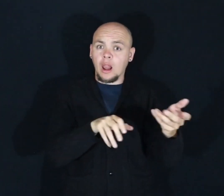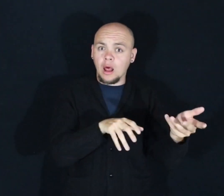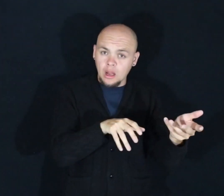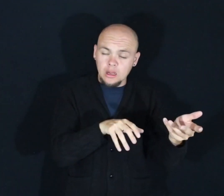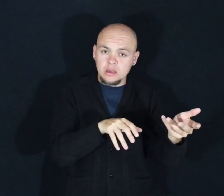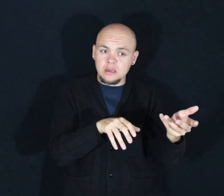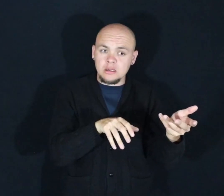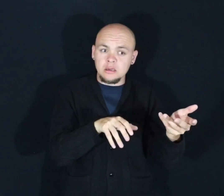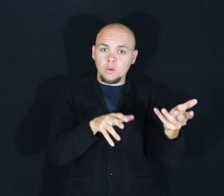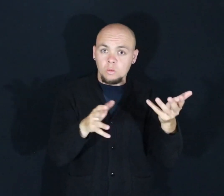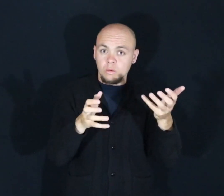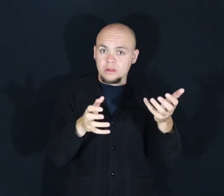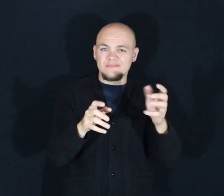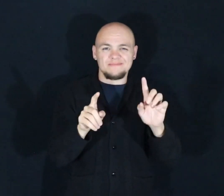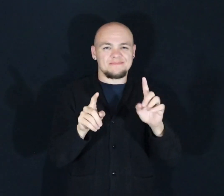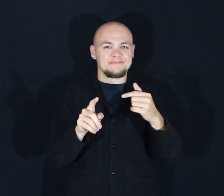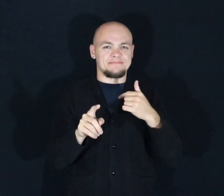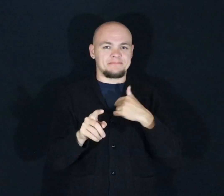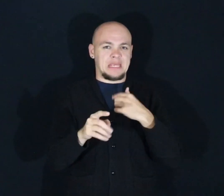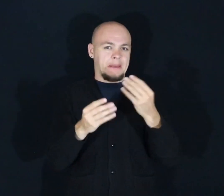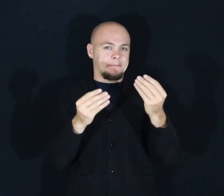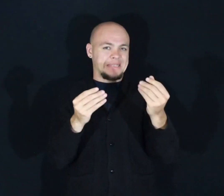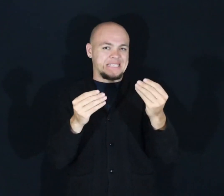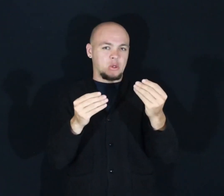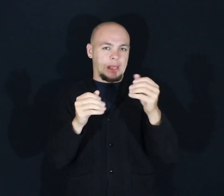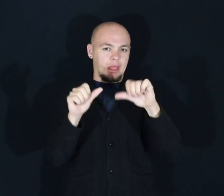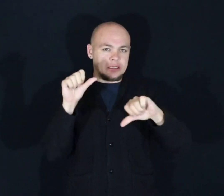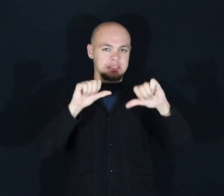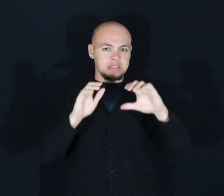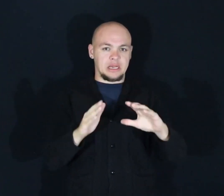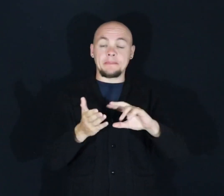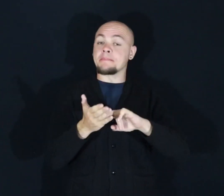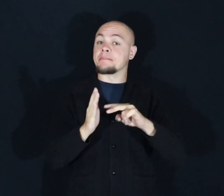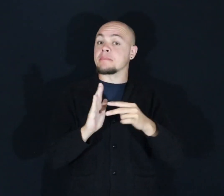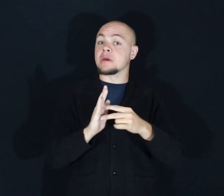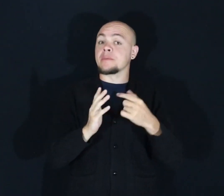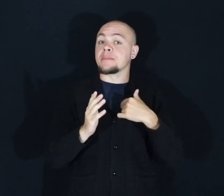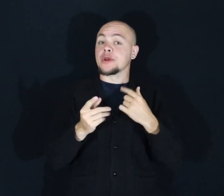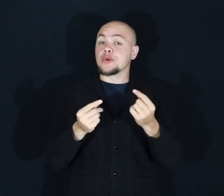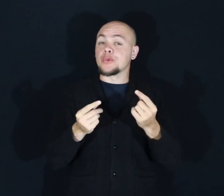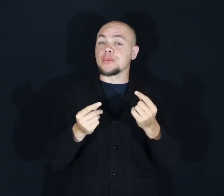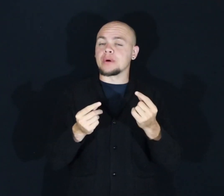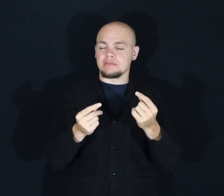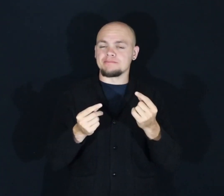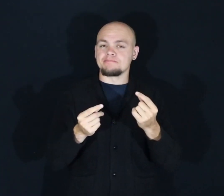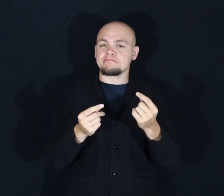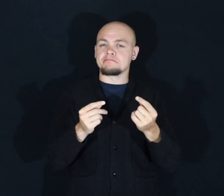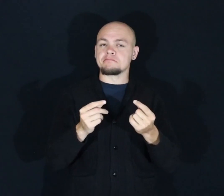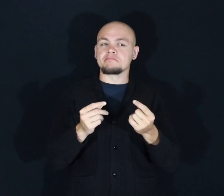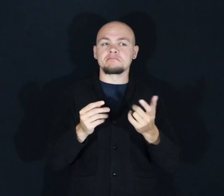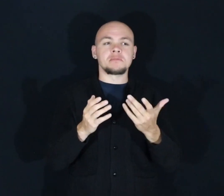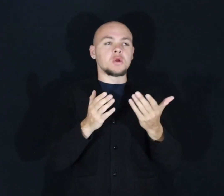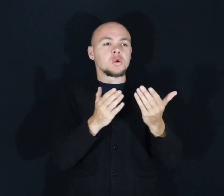But I'm a material scientist. And that means I spend most of my days looking for new material solutions